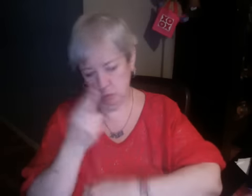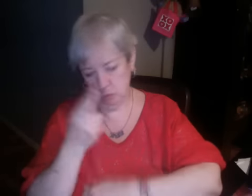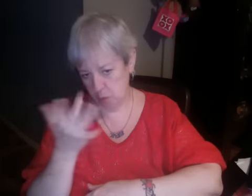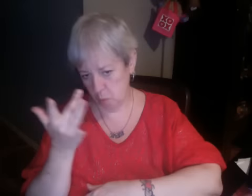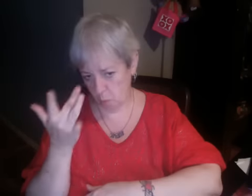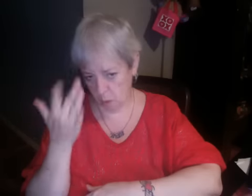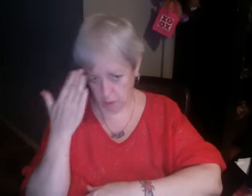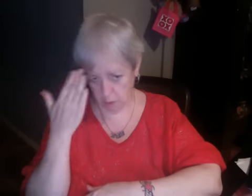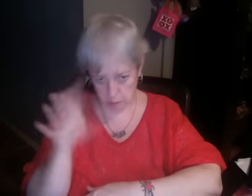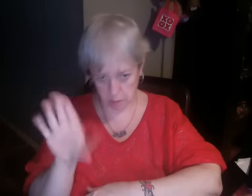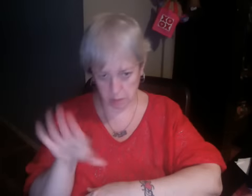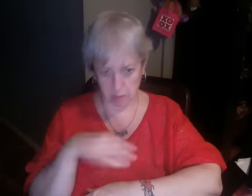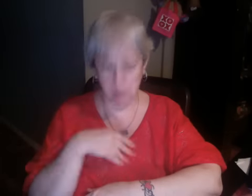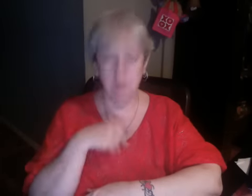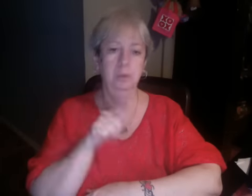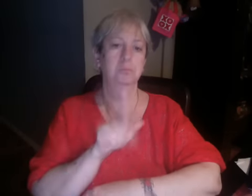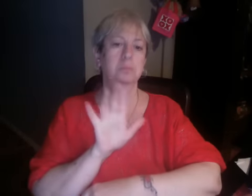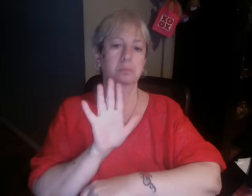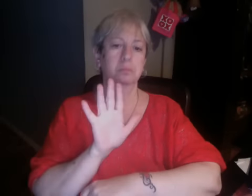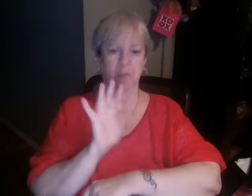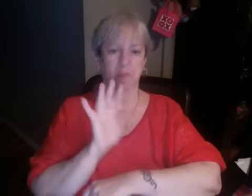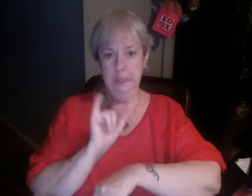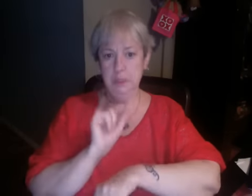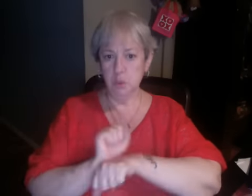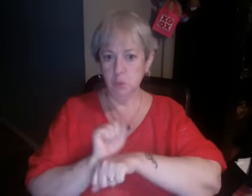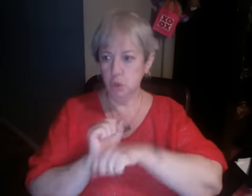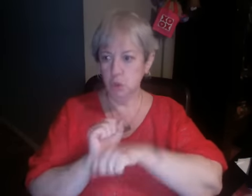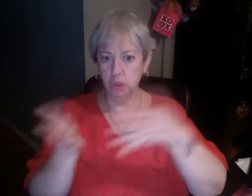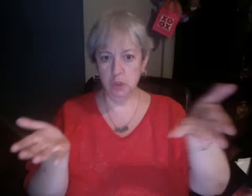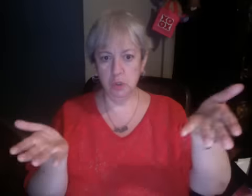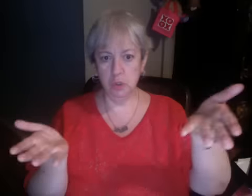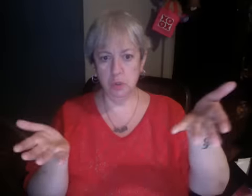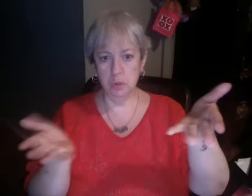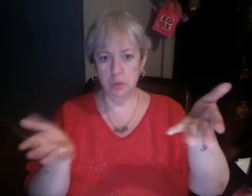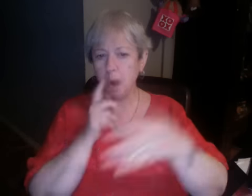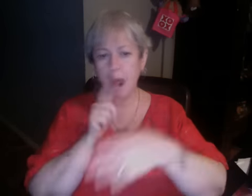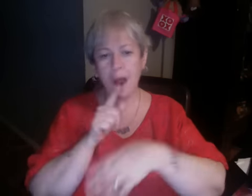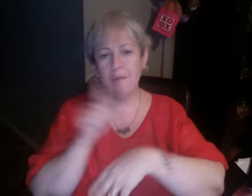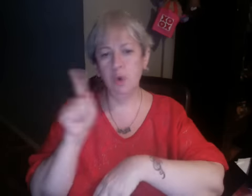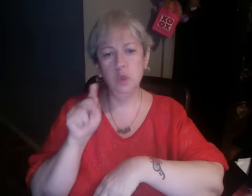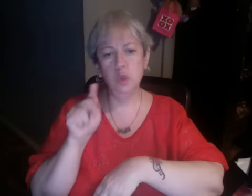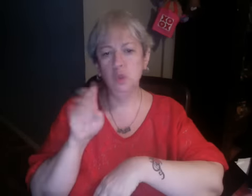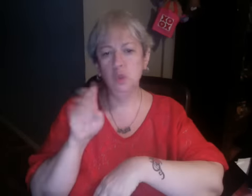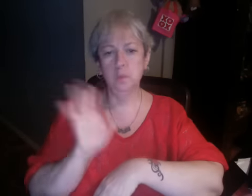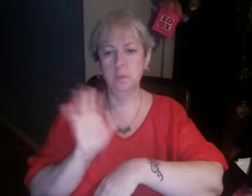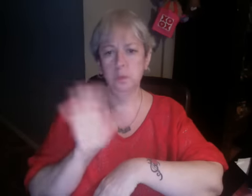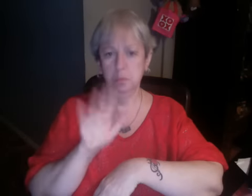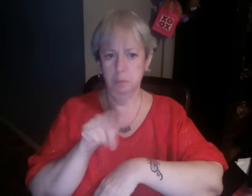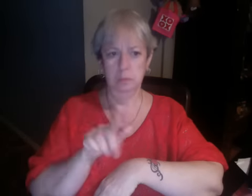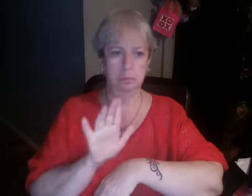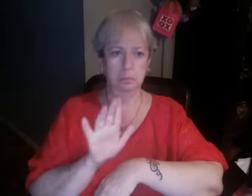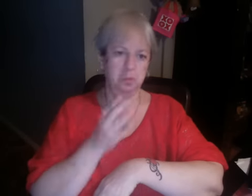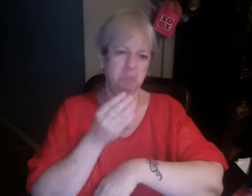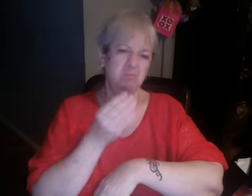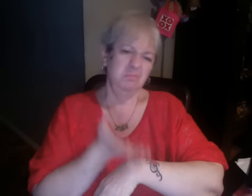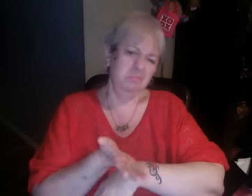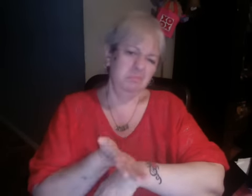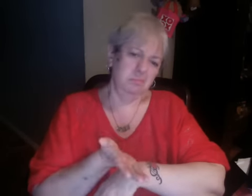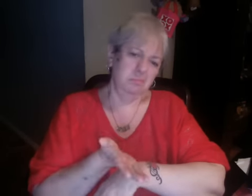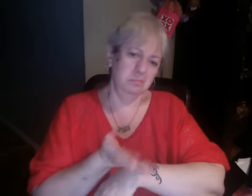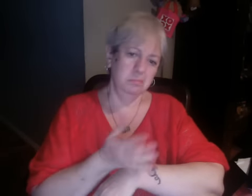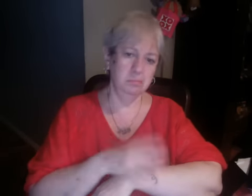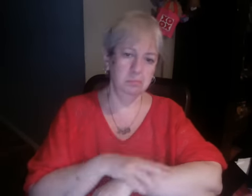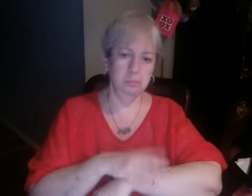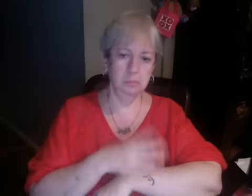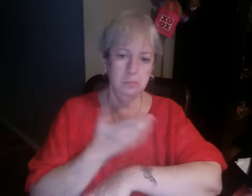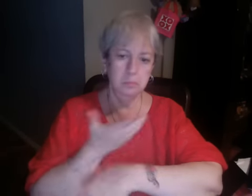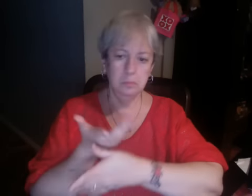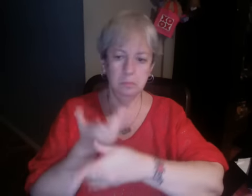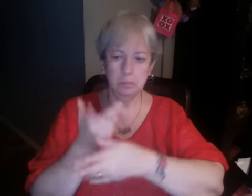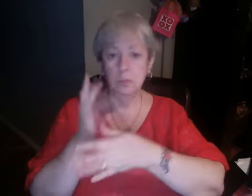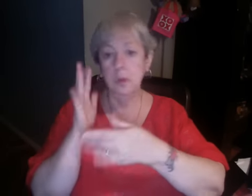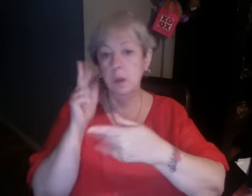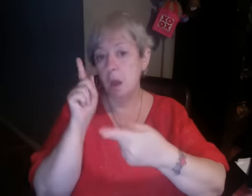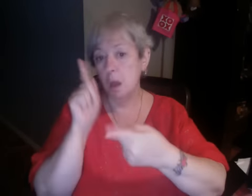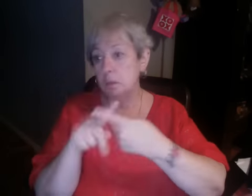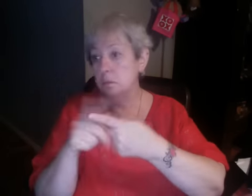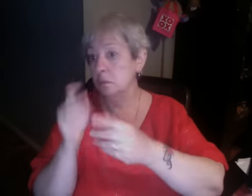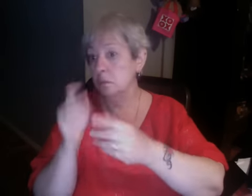DVC has run amok on the internet. Ten years ago when we switched nowhere to get snuff videos or Halety porn. Now grandma emails two kills one cup.